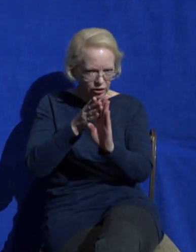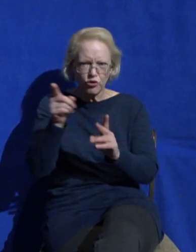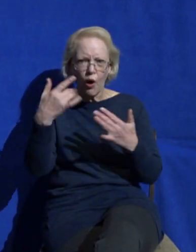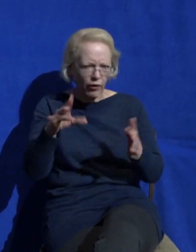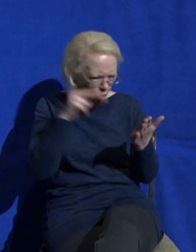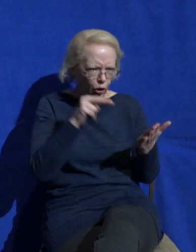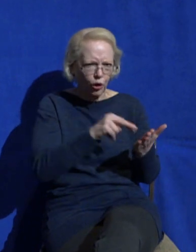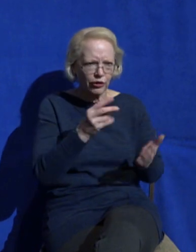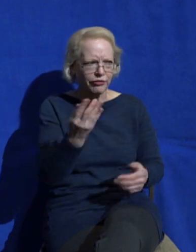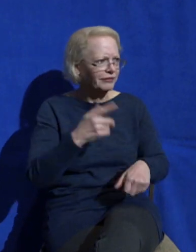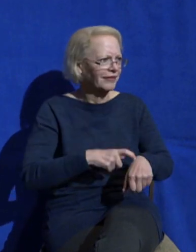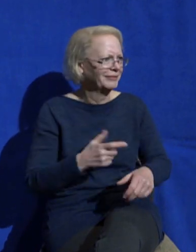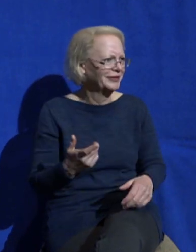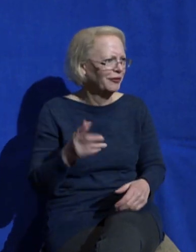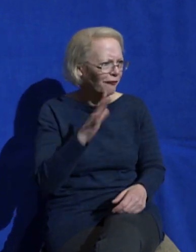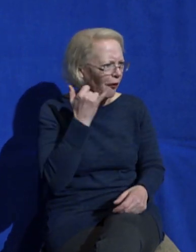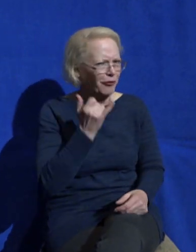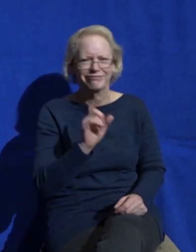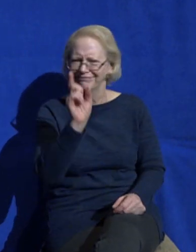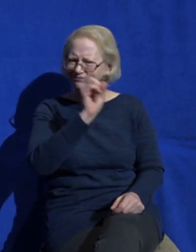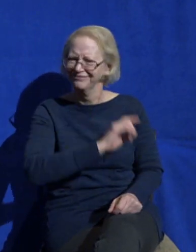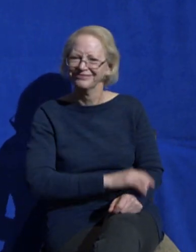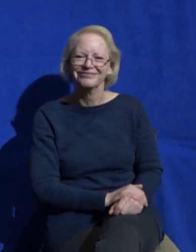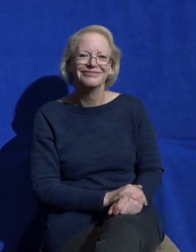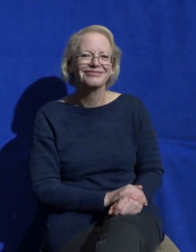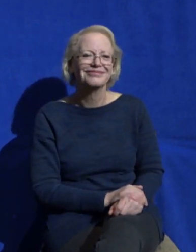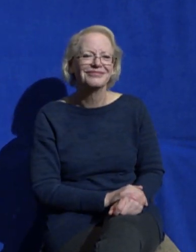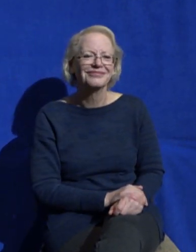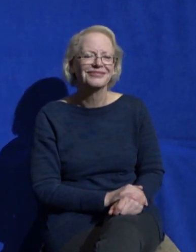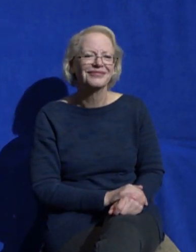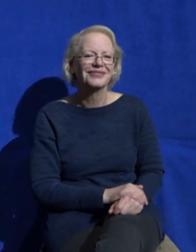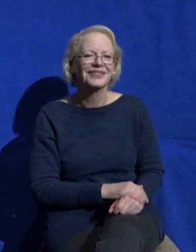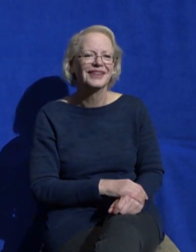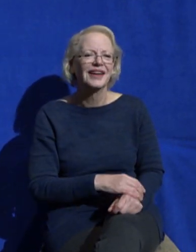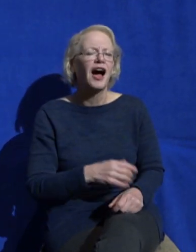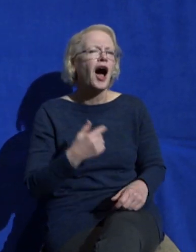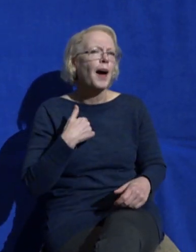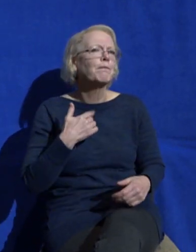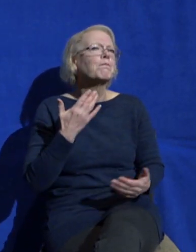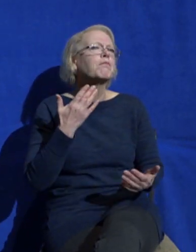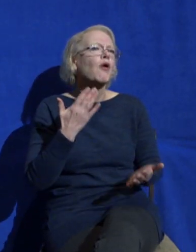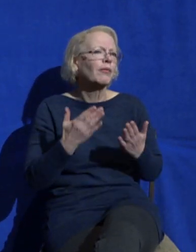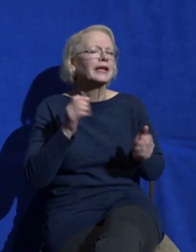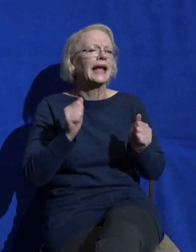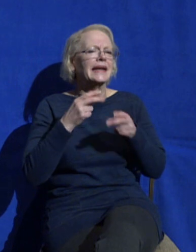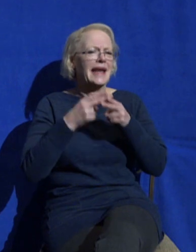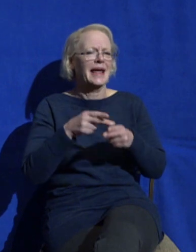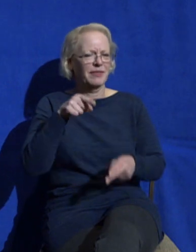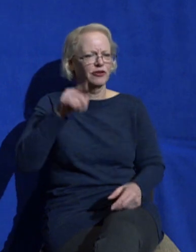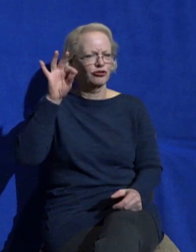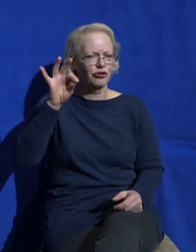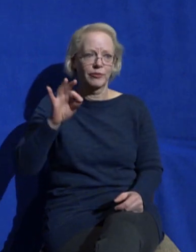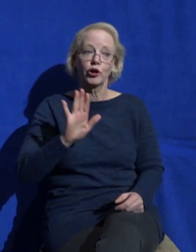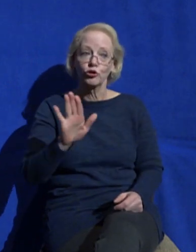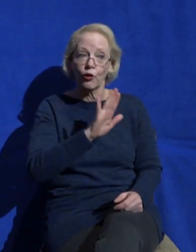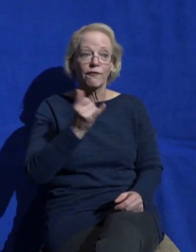Like I legit was going to name this sermon, your phone is killing your prayer life. Because it's a problem.